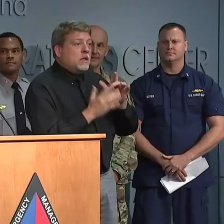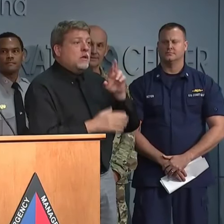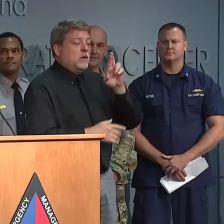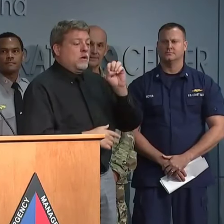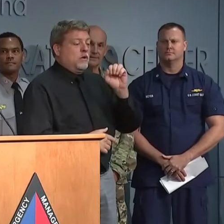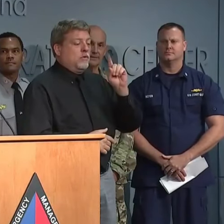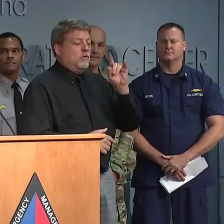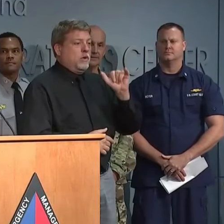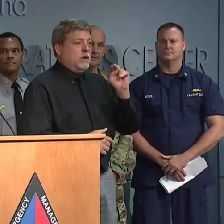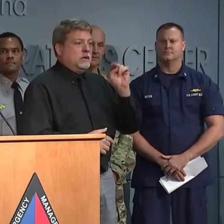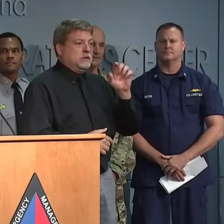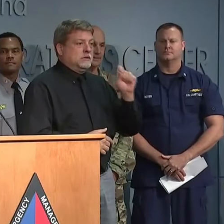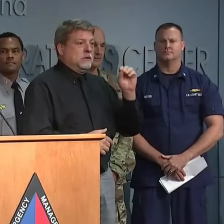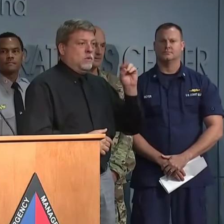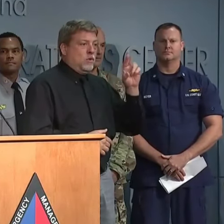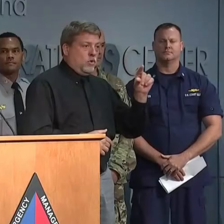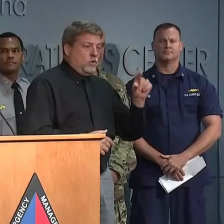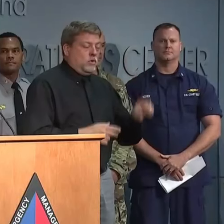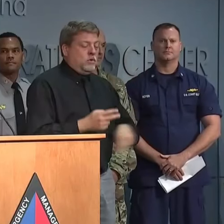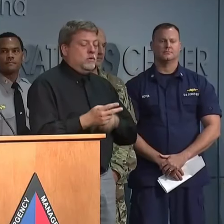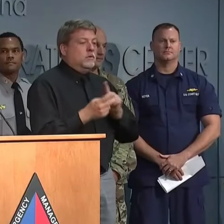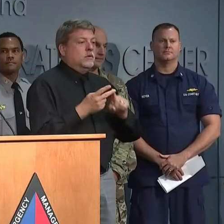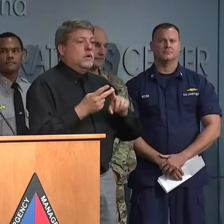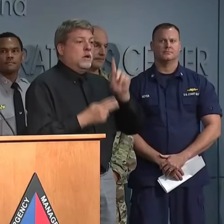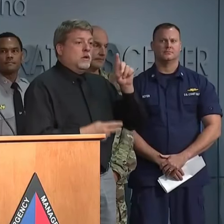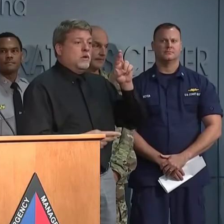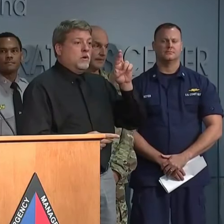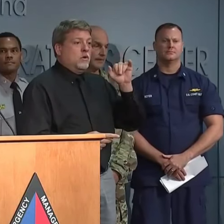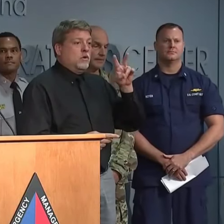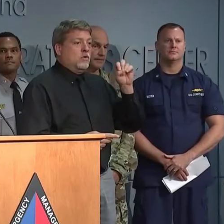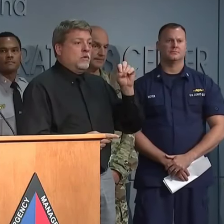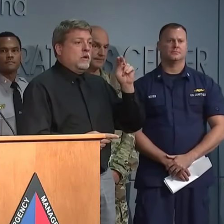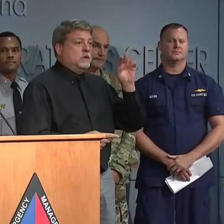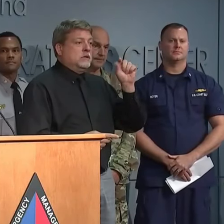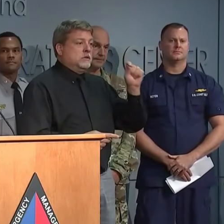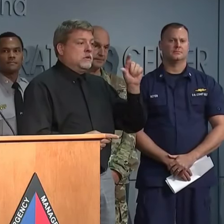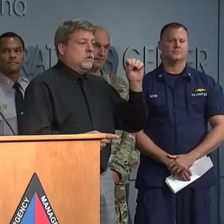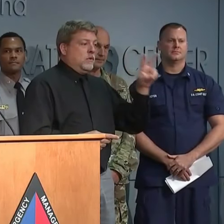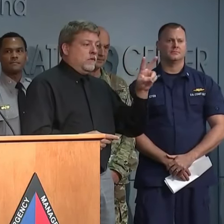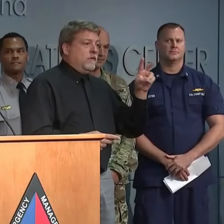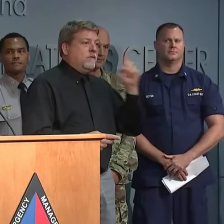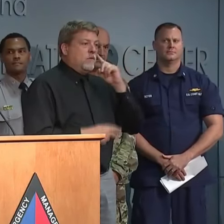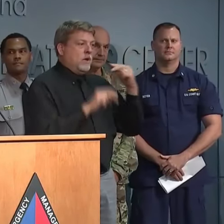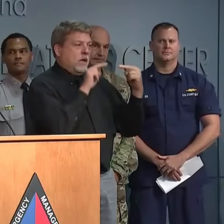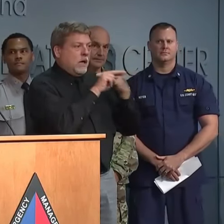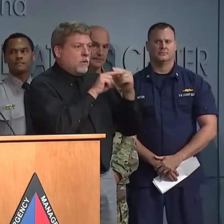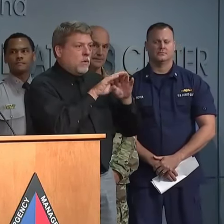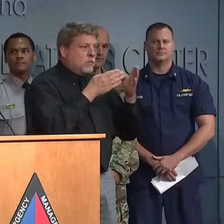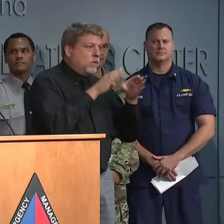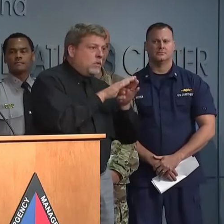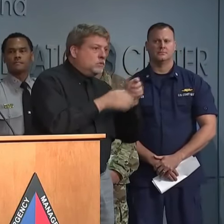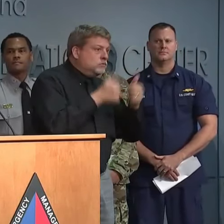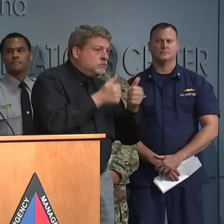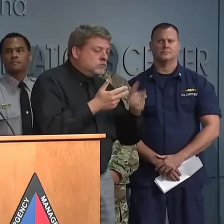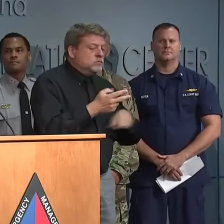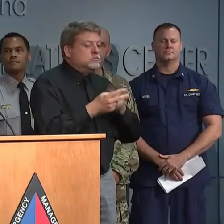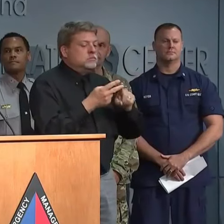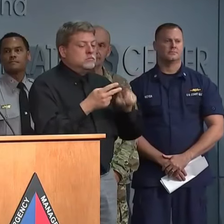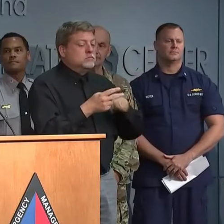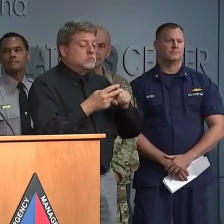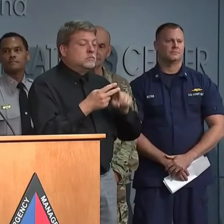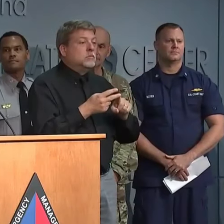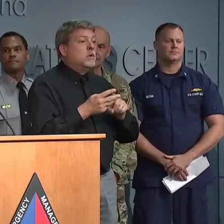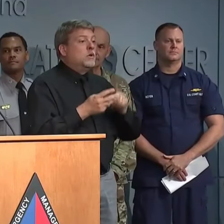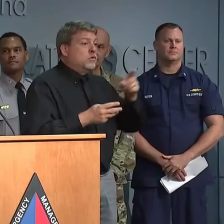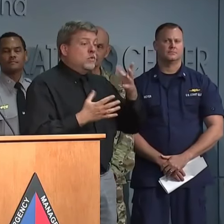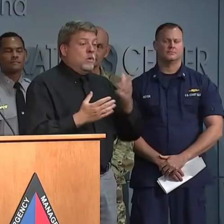.org for emergency information, DriveNC.gov for road conditions. And if you